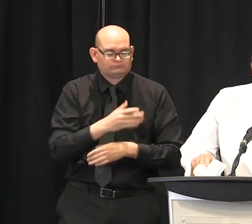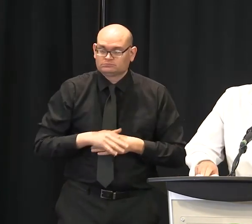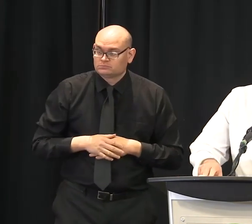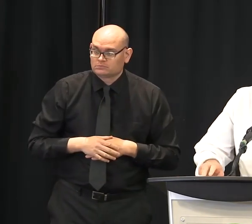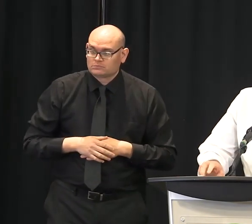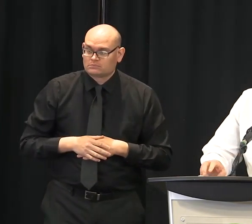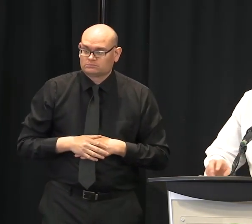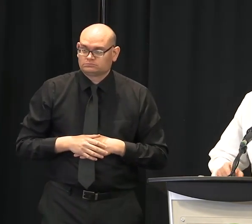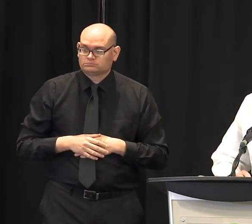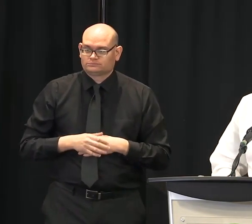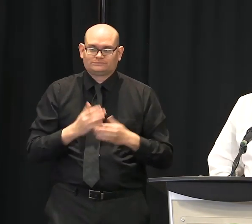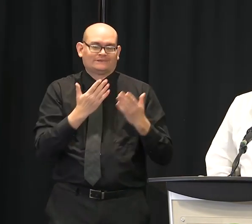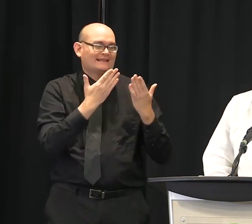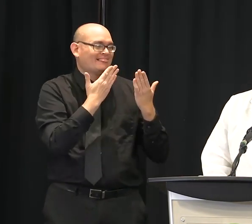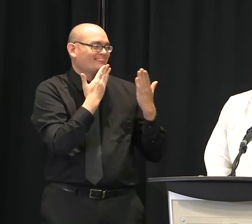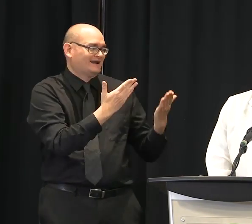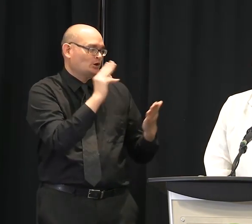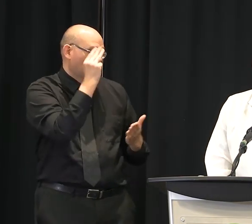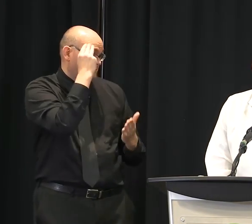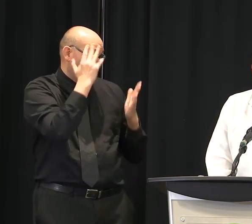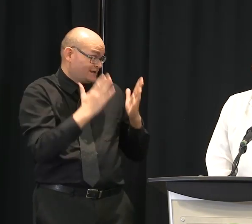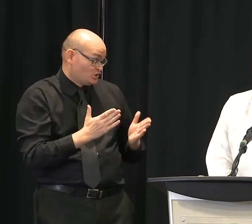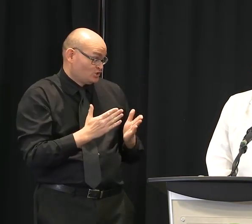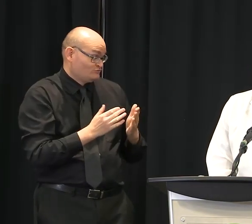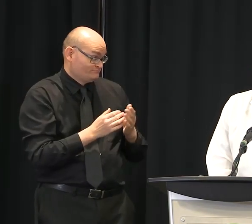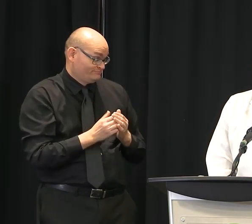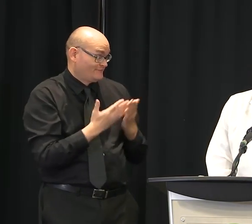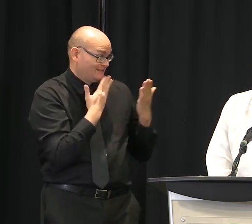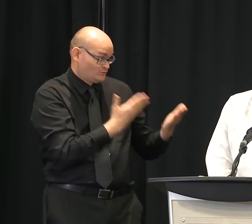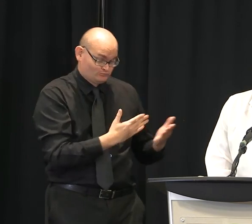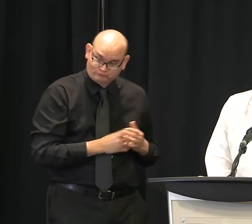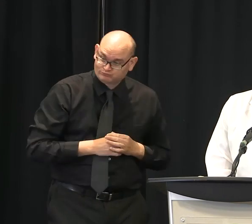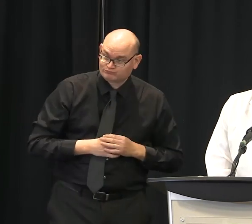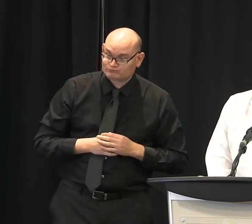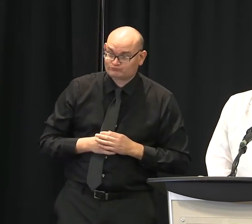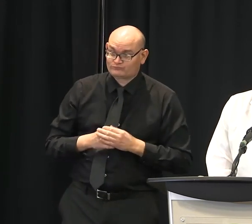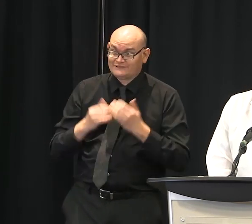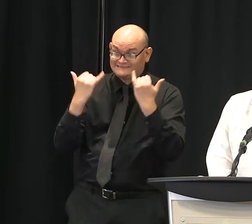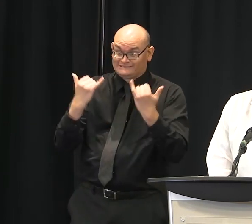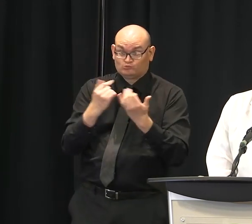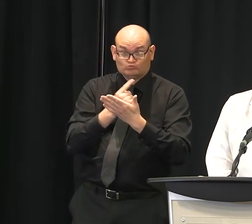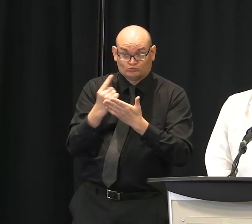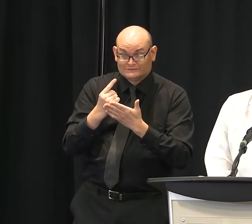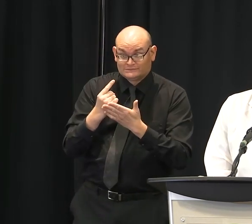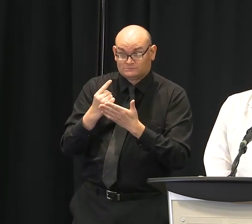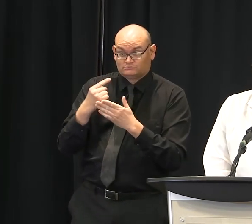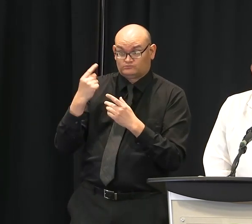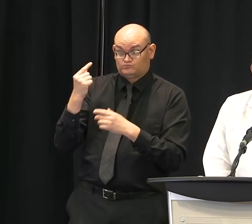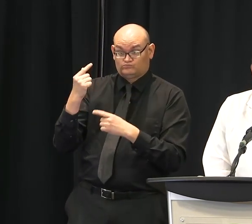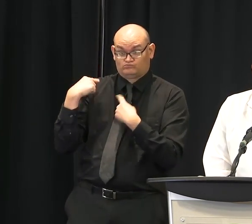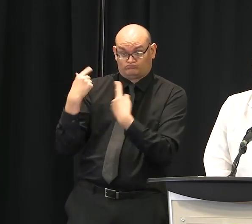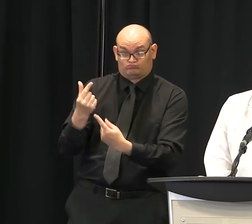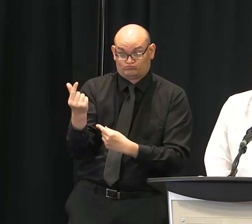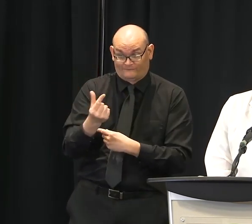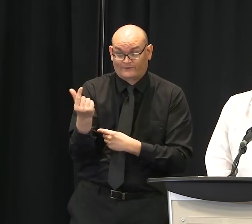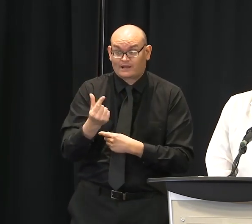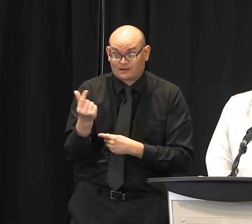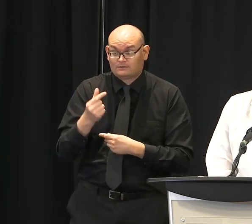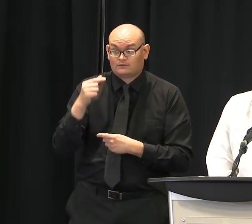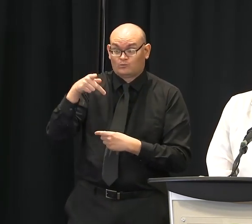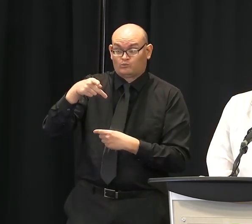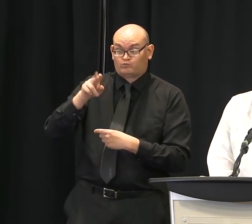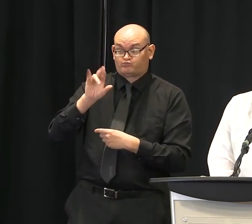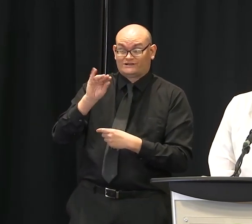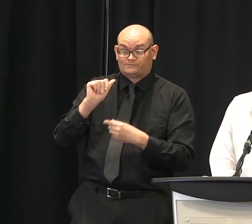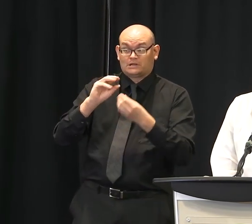Thank you, Mayor. So this week in Greenville, the numbers within the PRISMA health system have been relatively